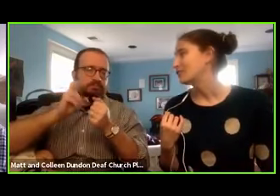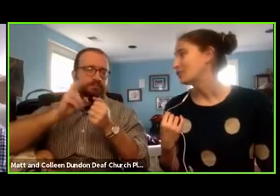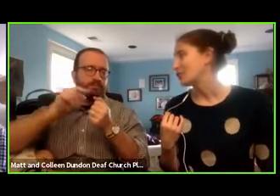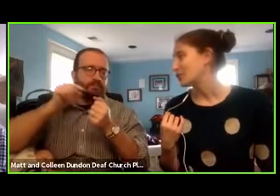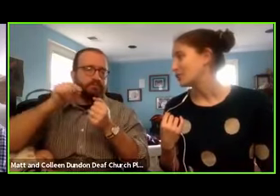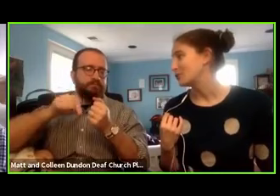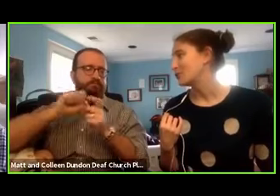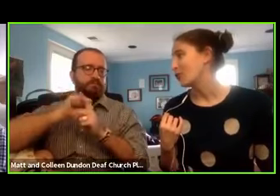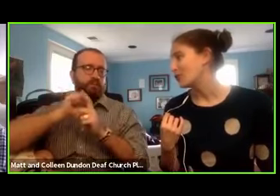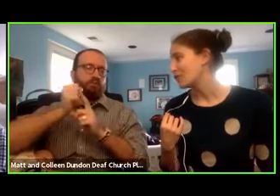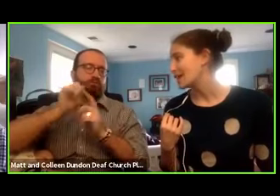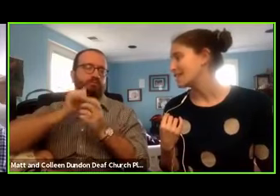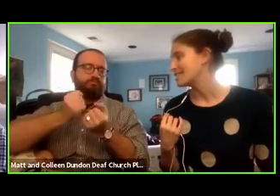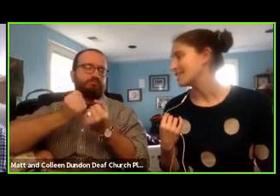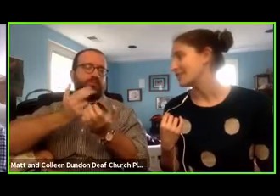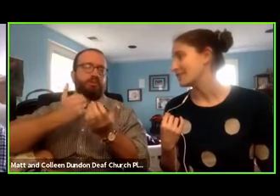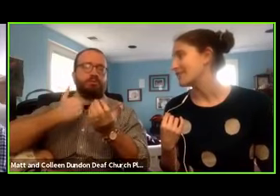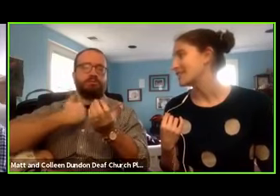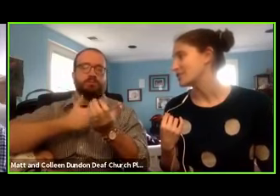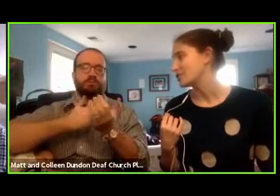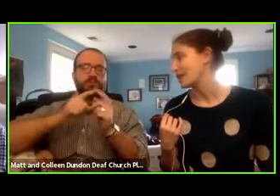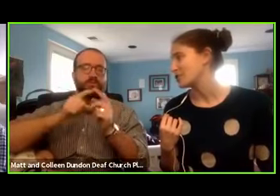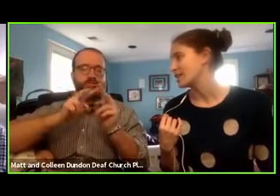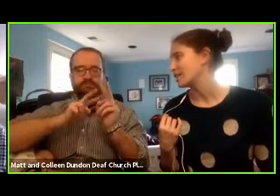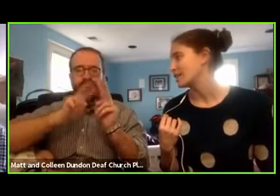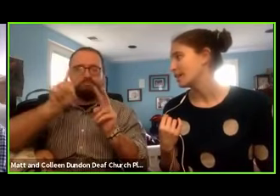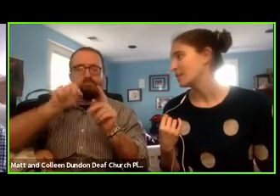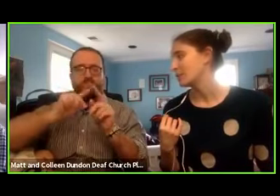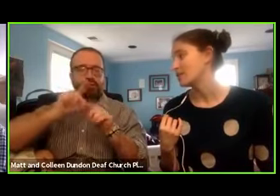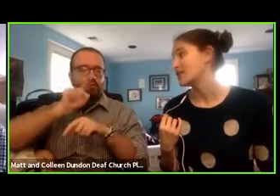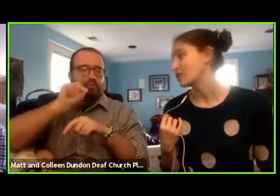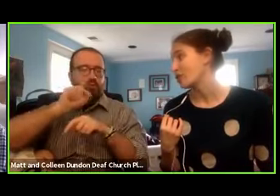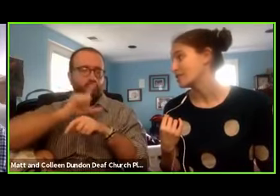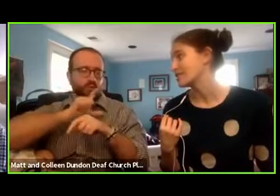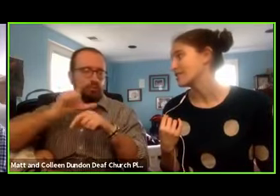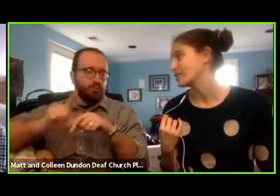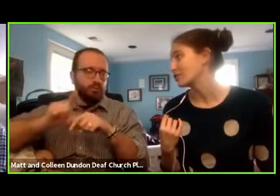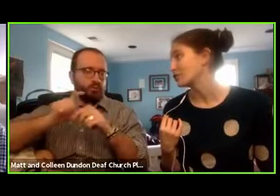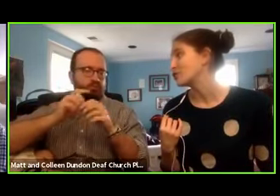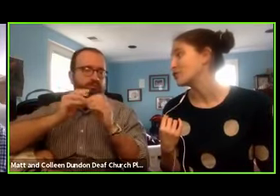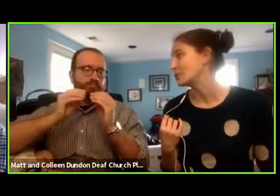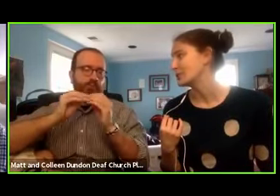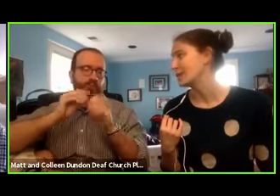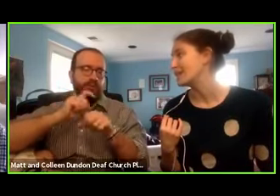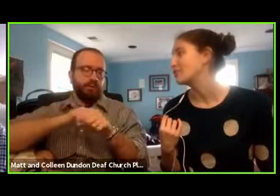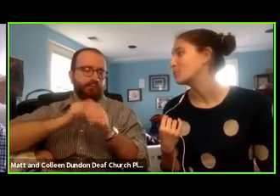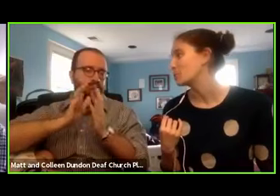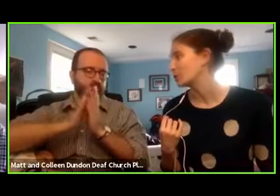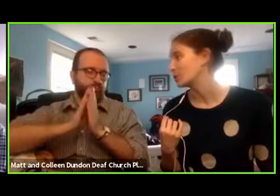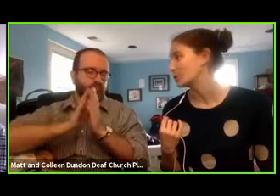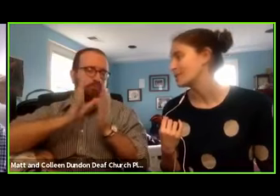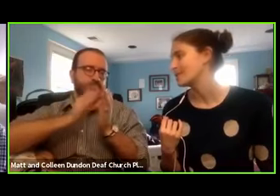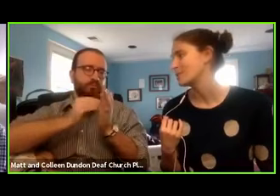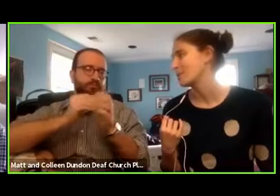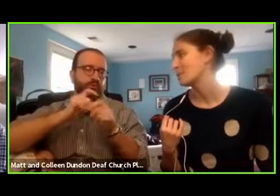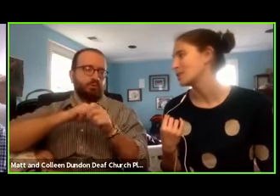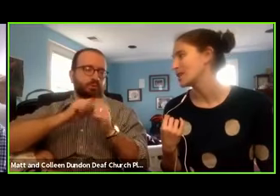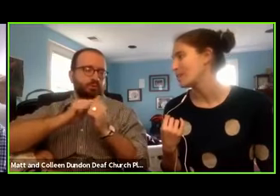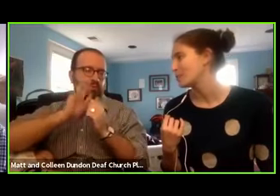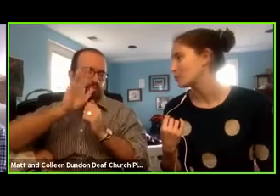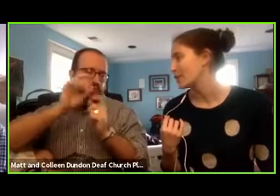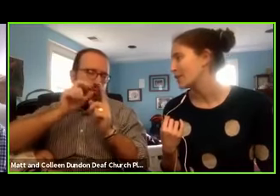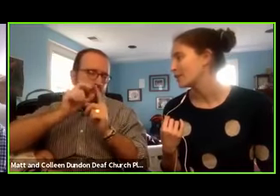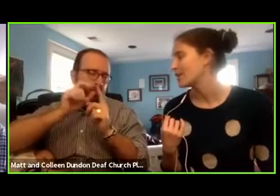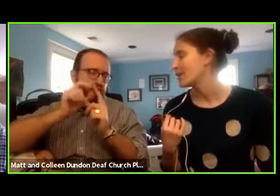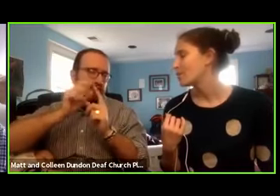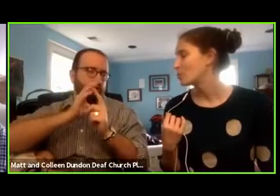for you, for all things, even this situation, um, which has caused us to look to you even more, Lord, to spend more